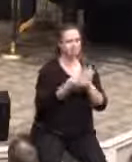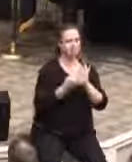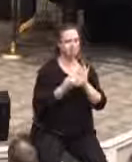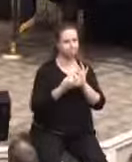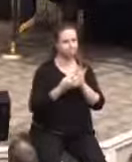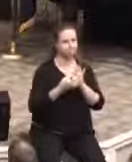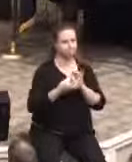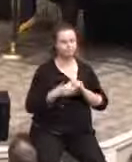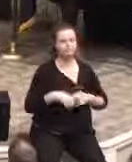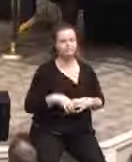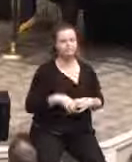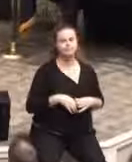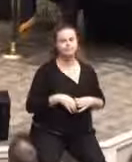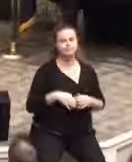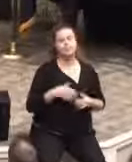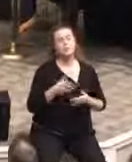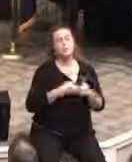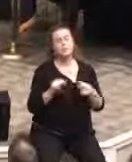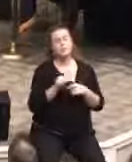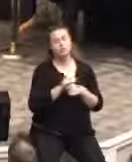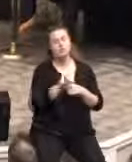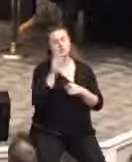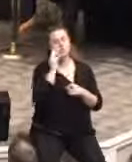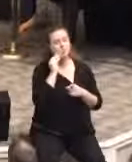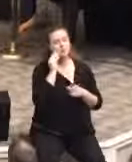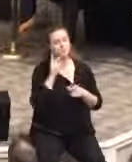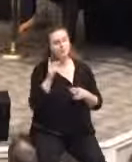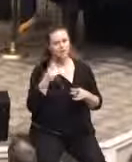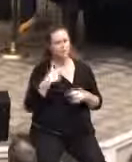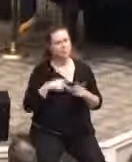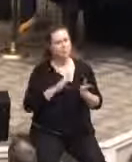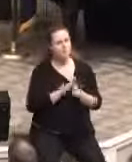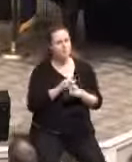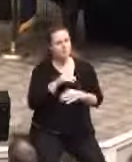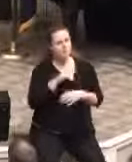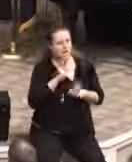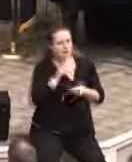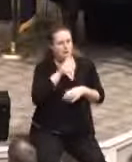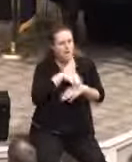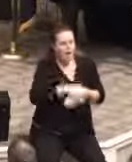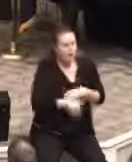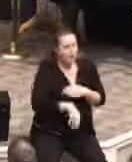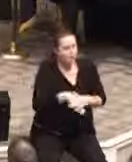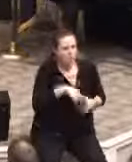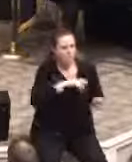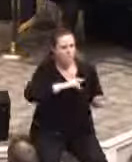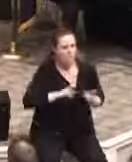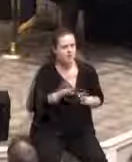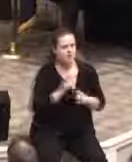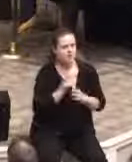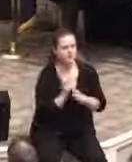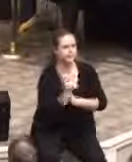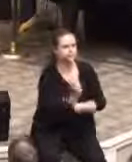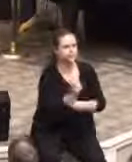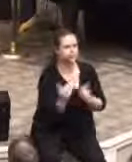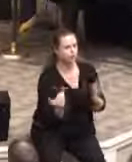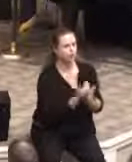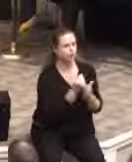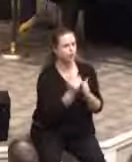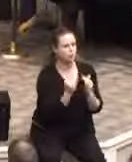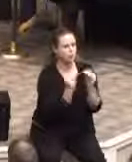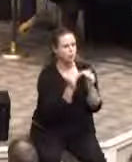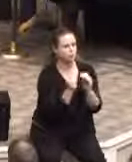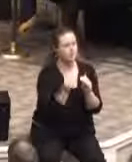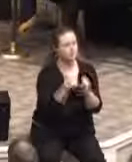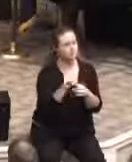Part of the training experience is having people step outside of their comfort zones and step into roles of responsibility and leadership as they practice